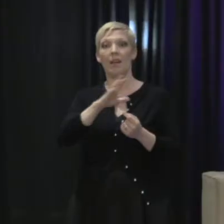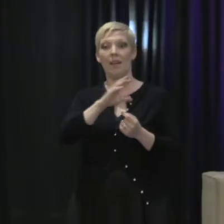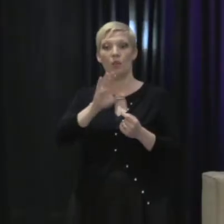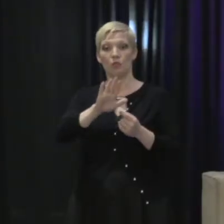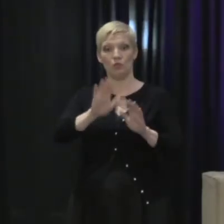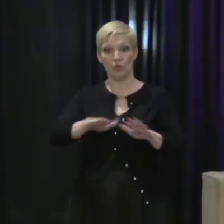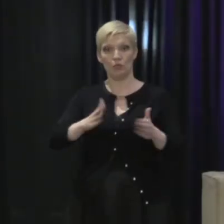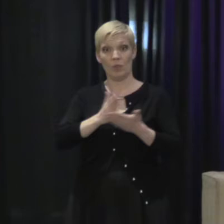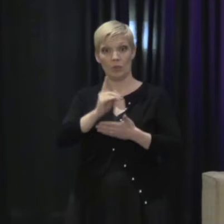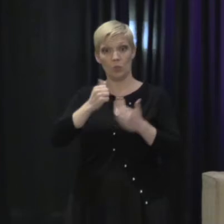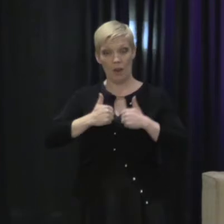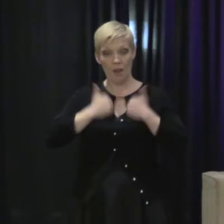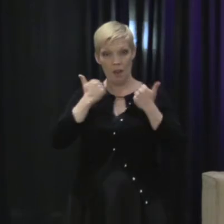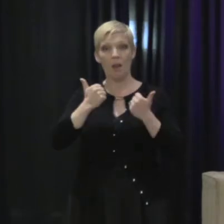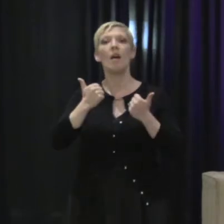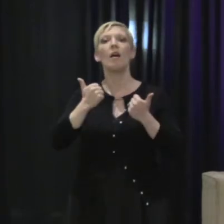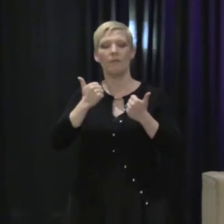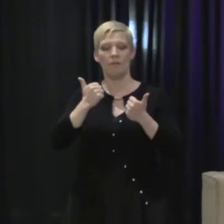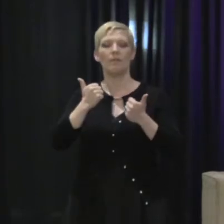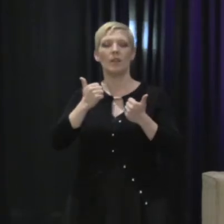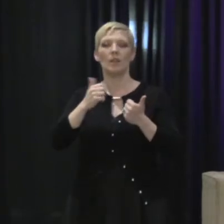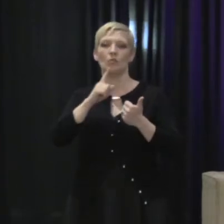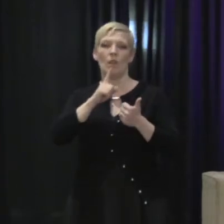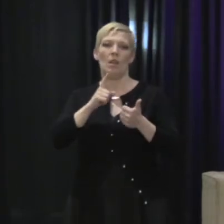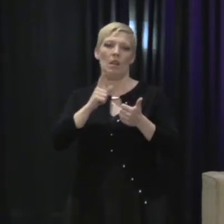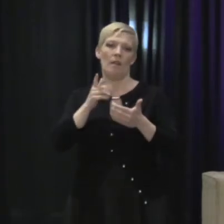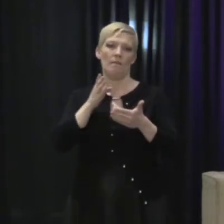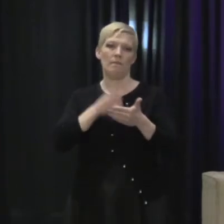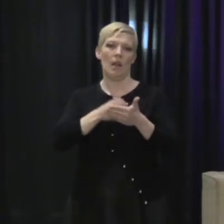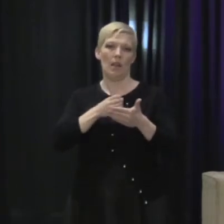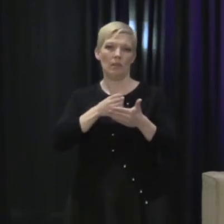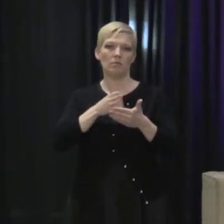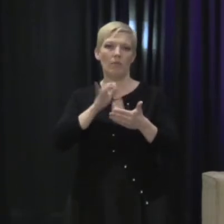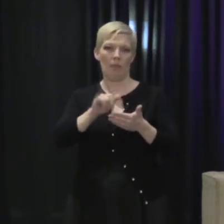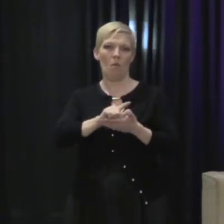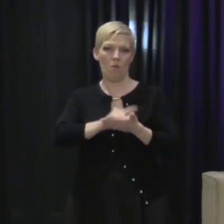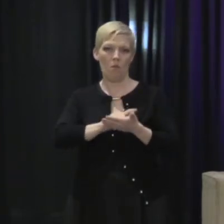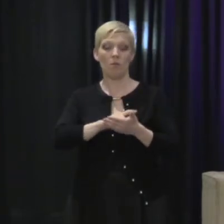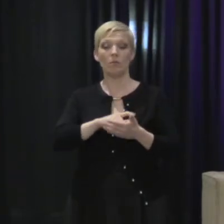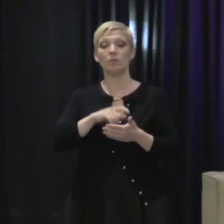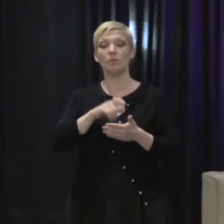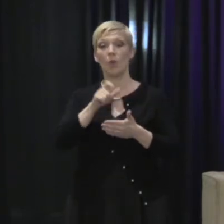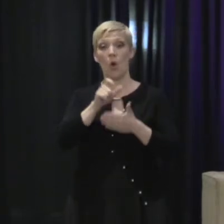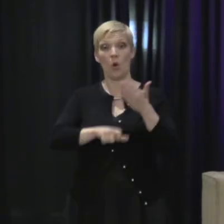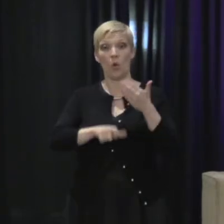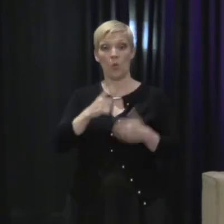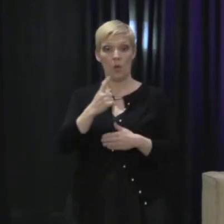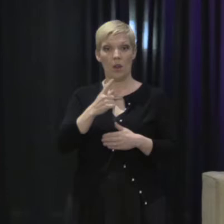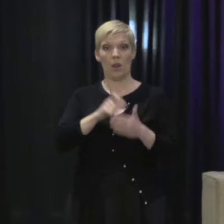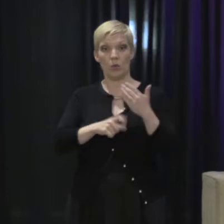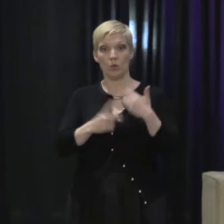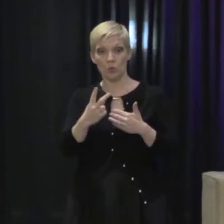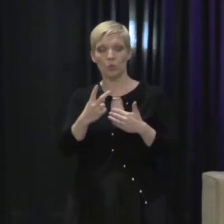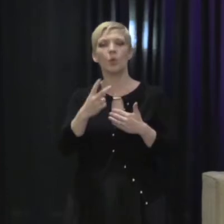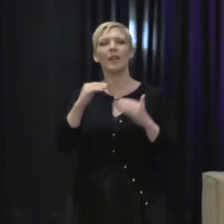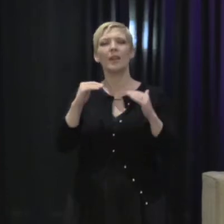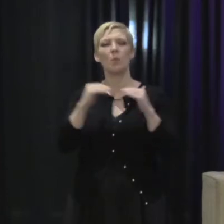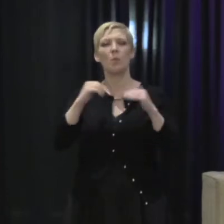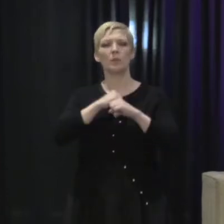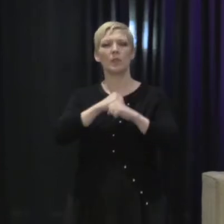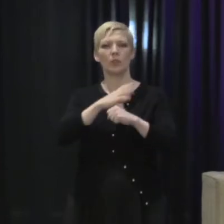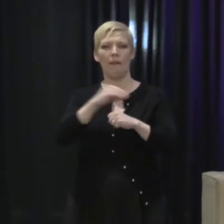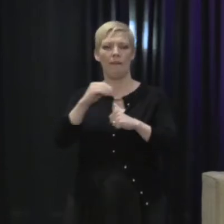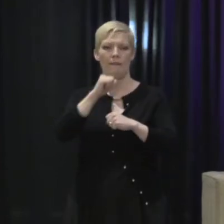have been violated. That's Article I. Article II, equal protection and non-discrimination. This is